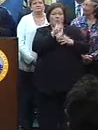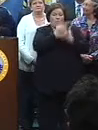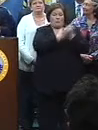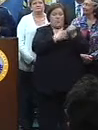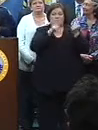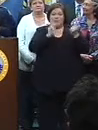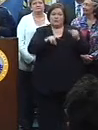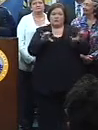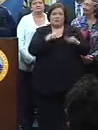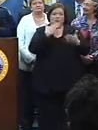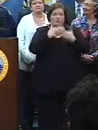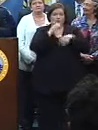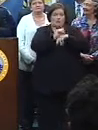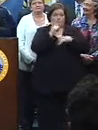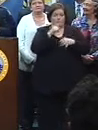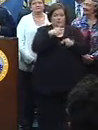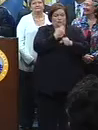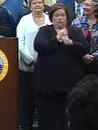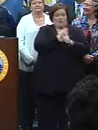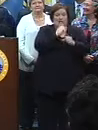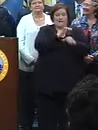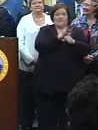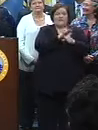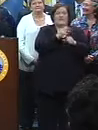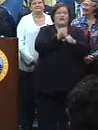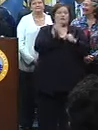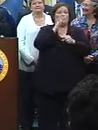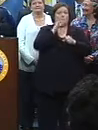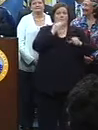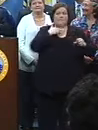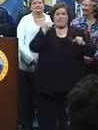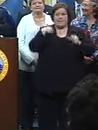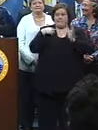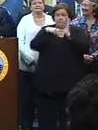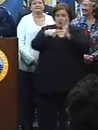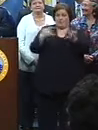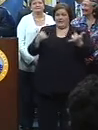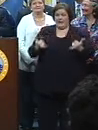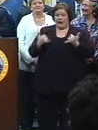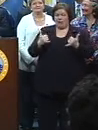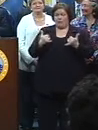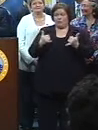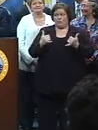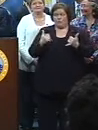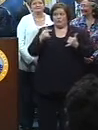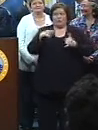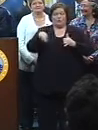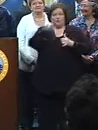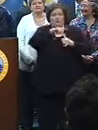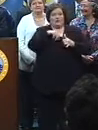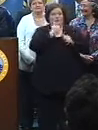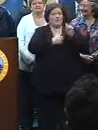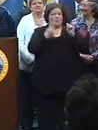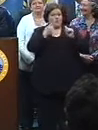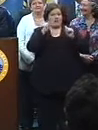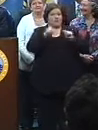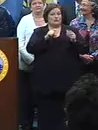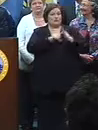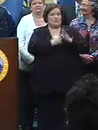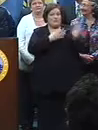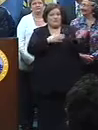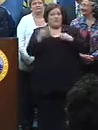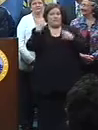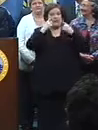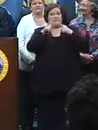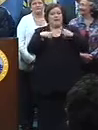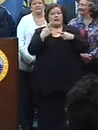As though this year wasn't enough, next year is going to be better. So I show this to you now so that everybody can start preparing and